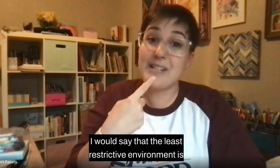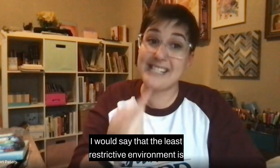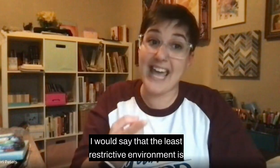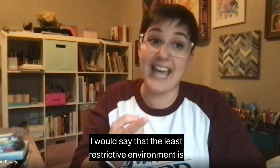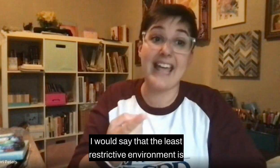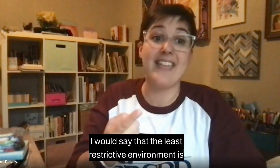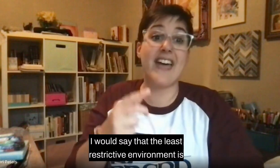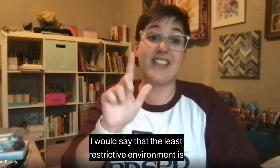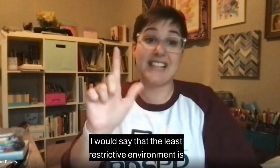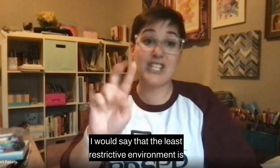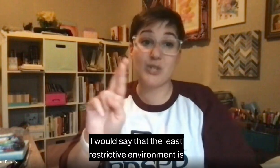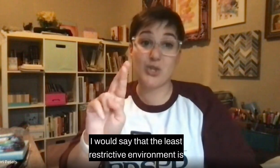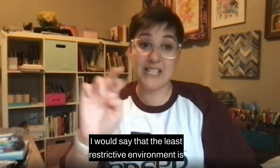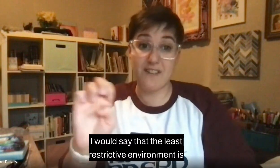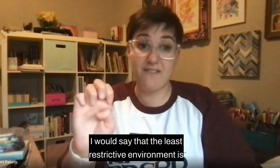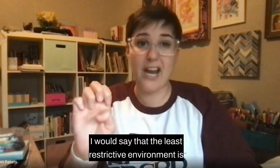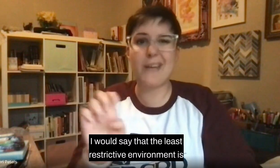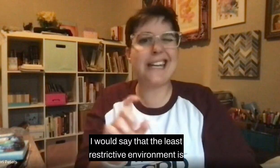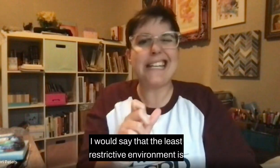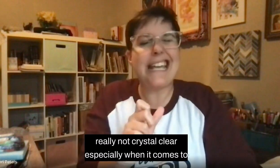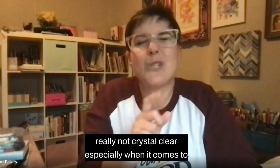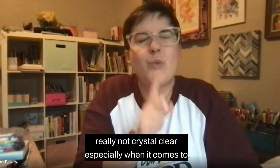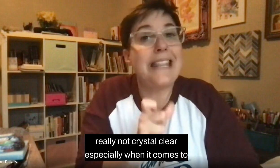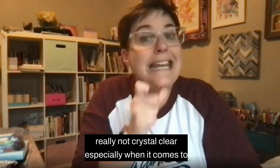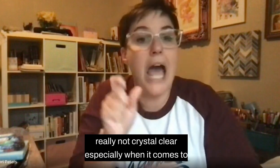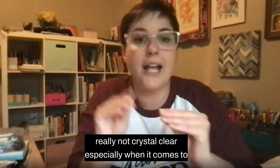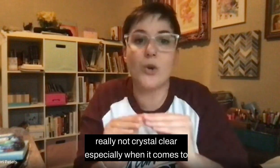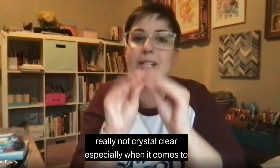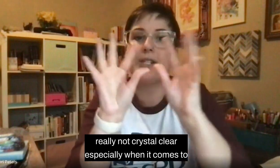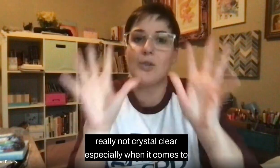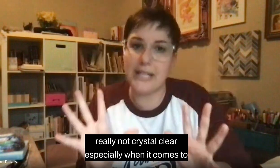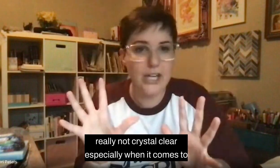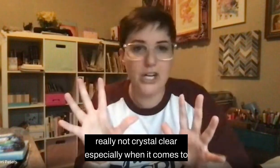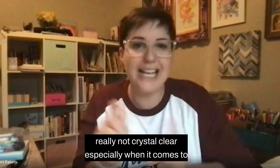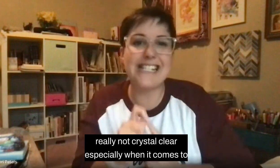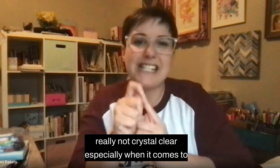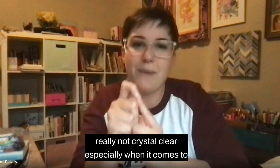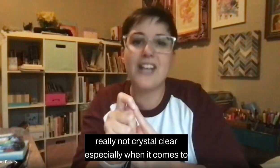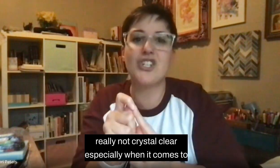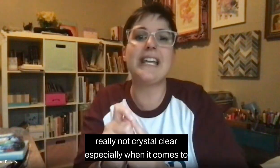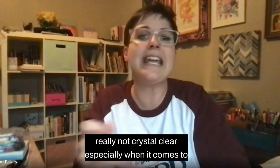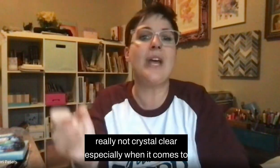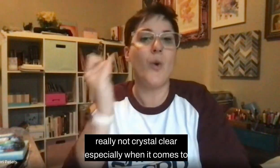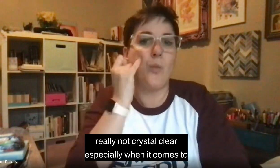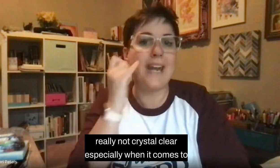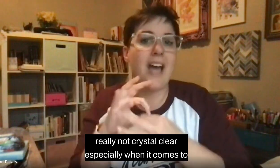say that the least restrictive environment is really not crystal clear especially when it comes